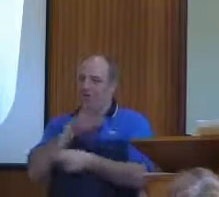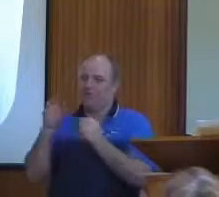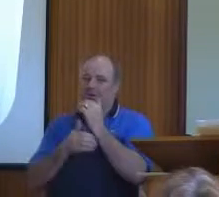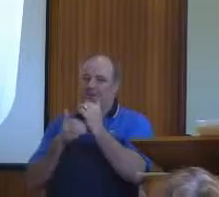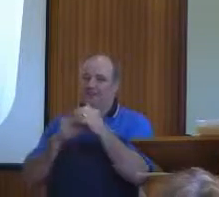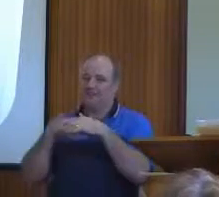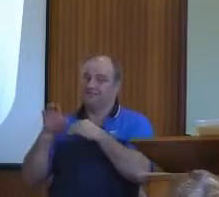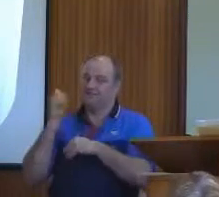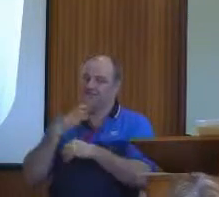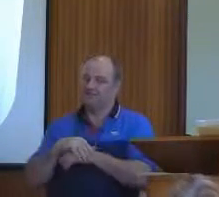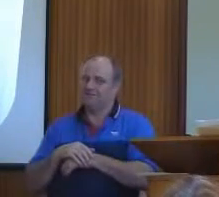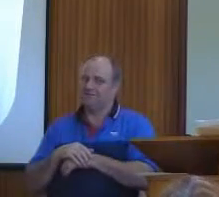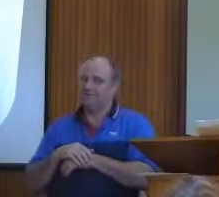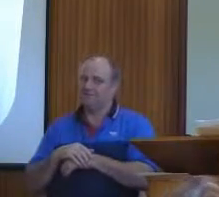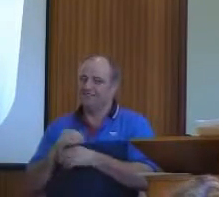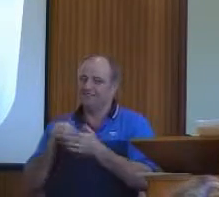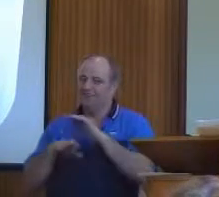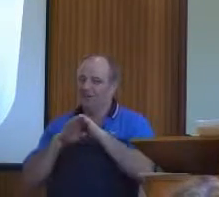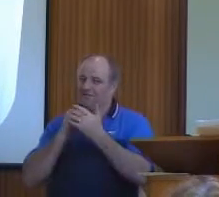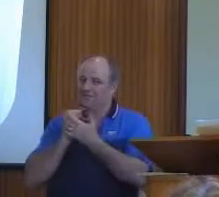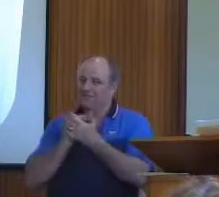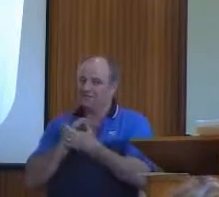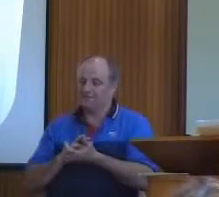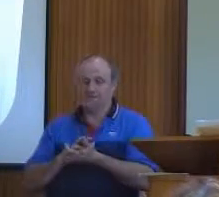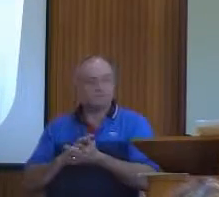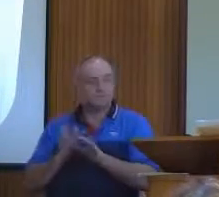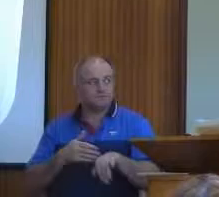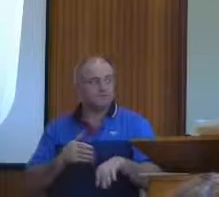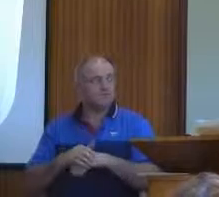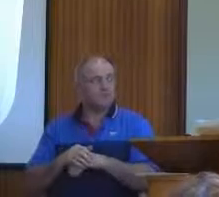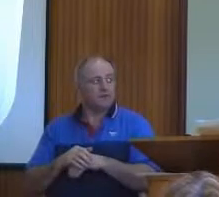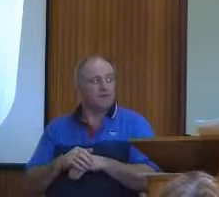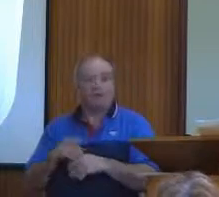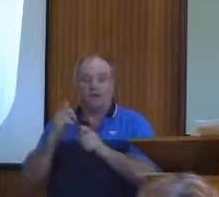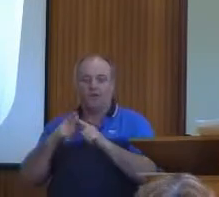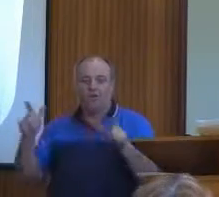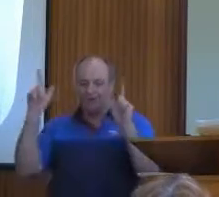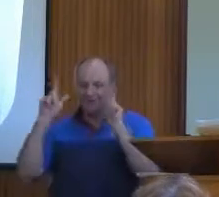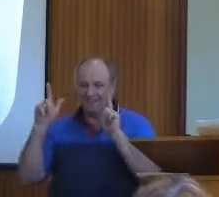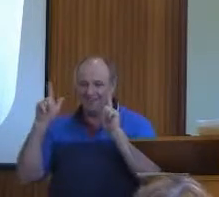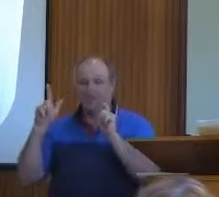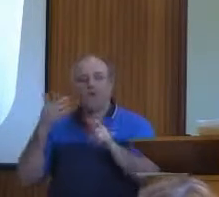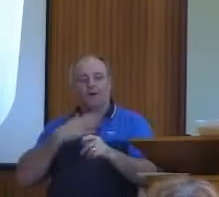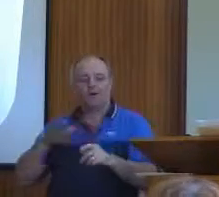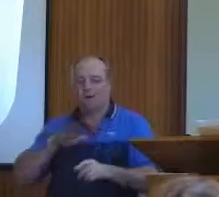The Bible teaches that our Lord wants everybody to love Him. Everyone.